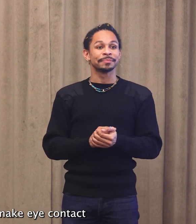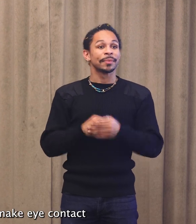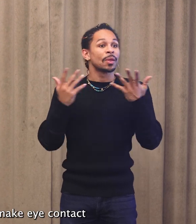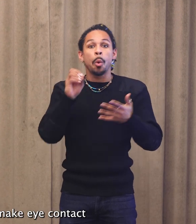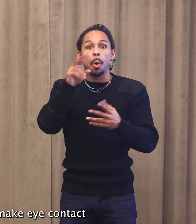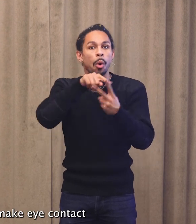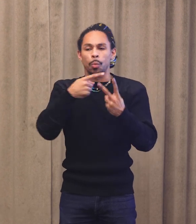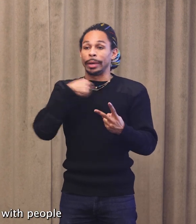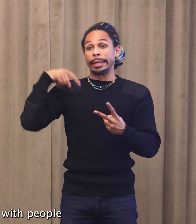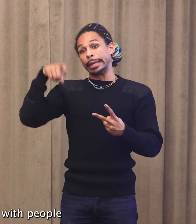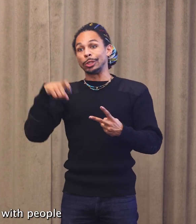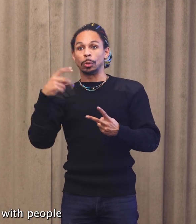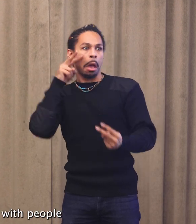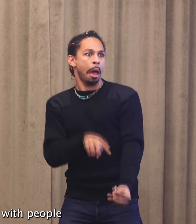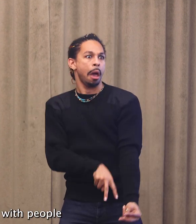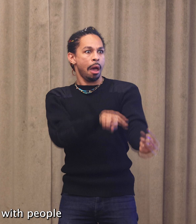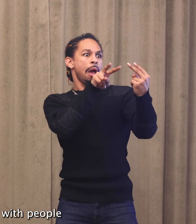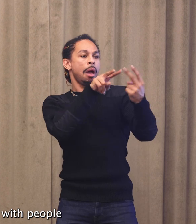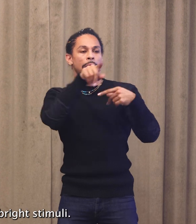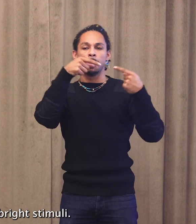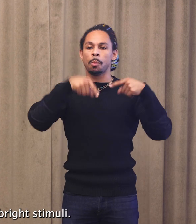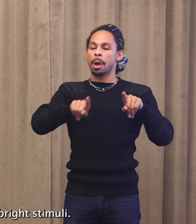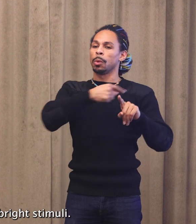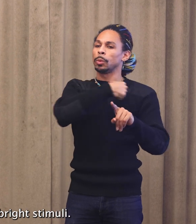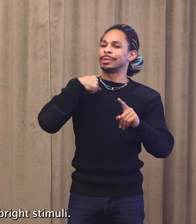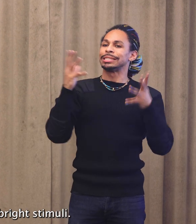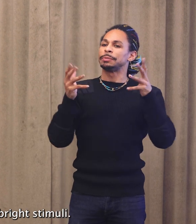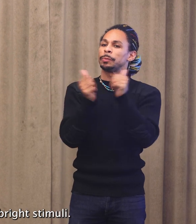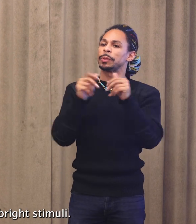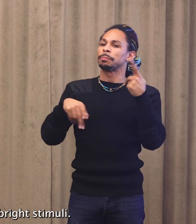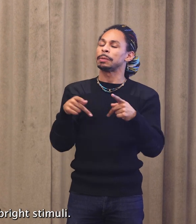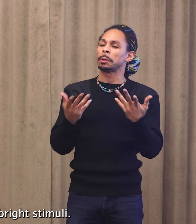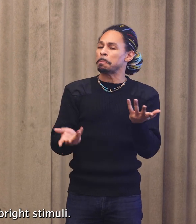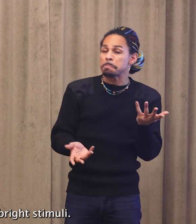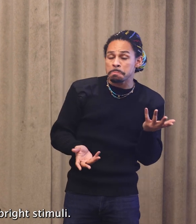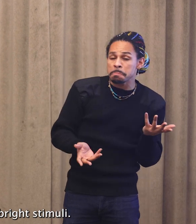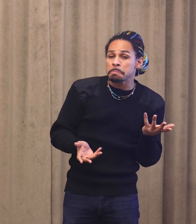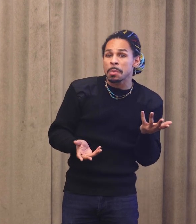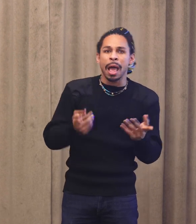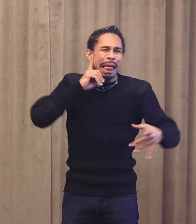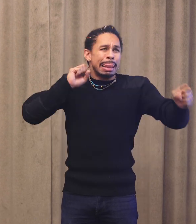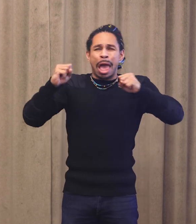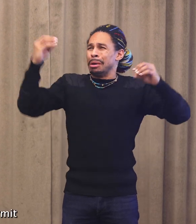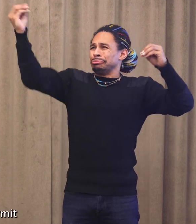need to make eye contact when we speak with people or tolerate loud, bright stimuli?